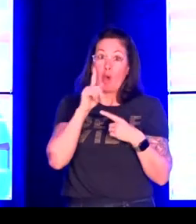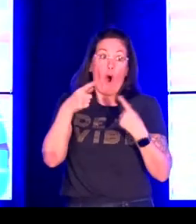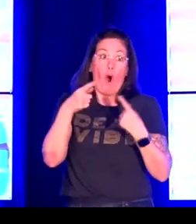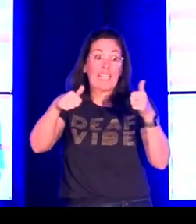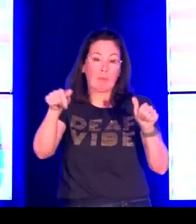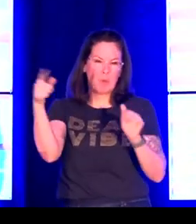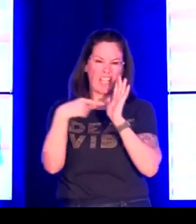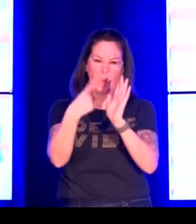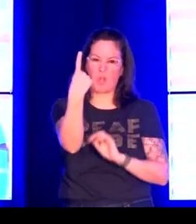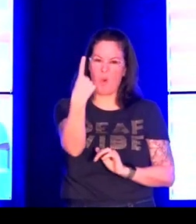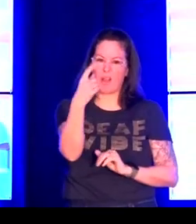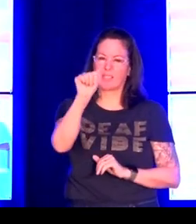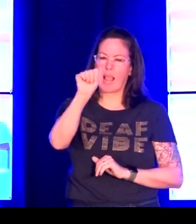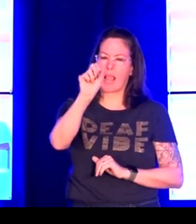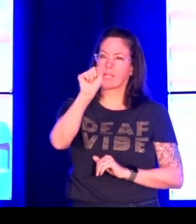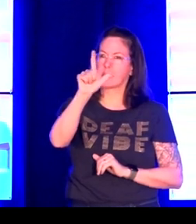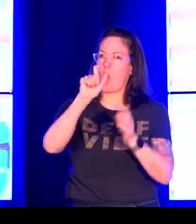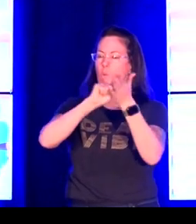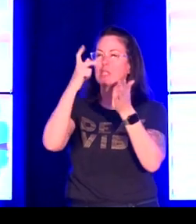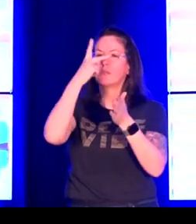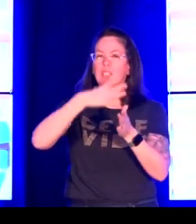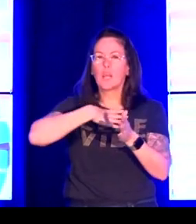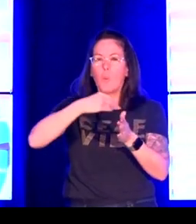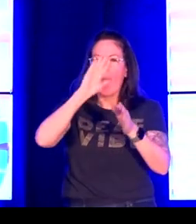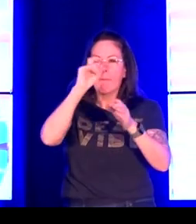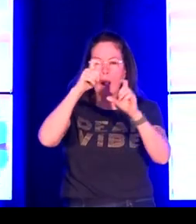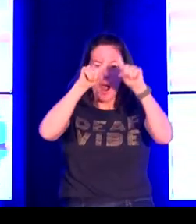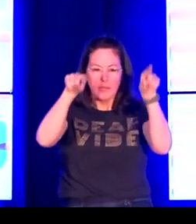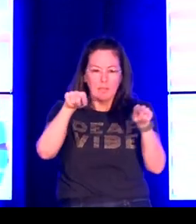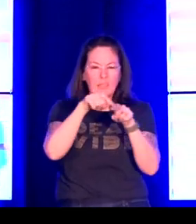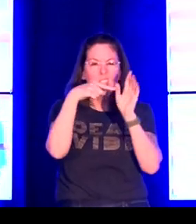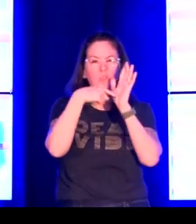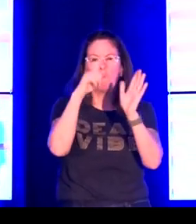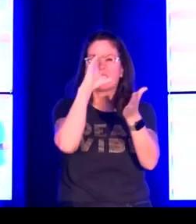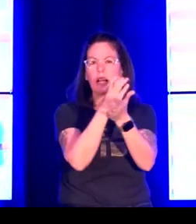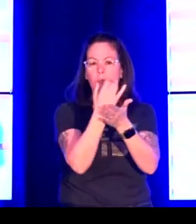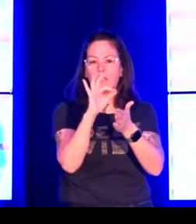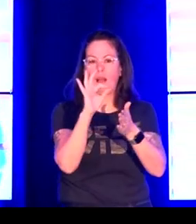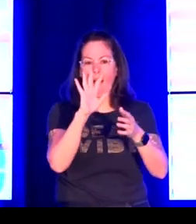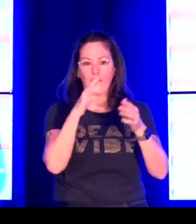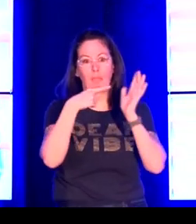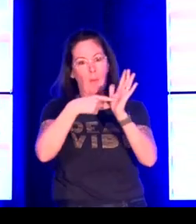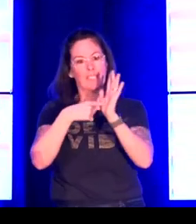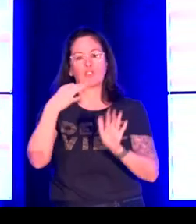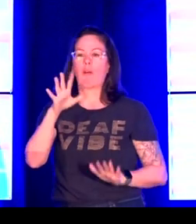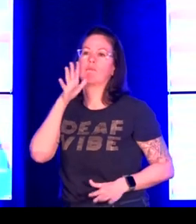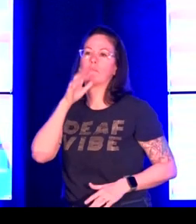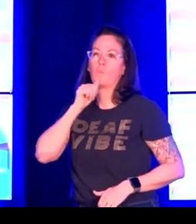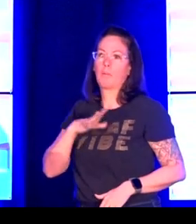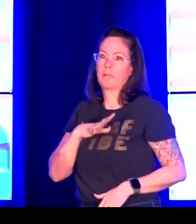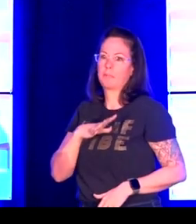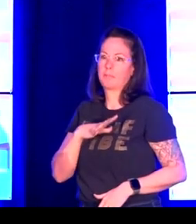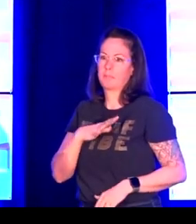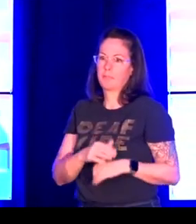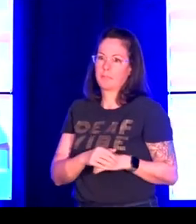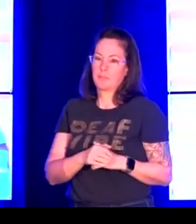generally have their own written systems but there have been a few attempts so you see on the bottom